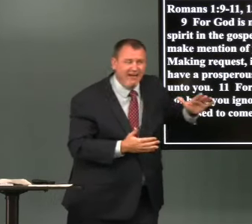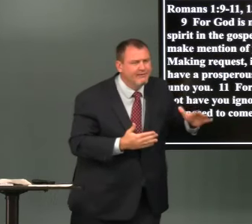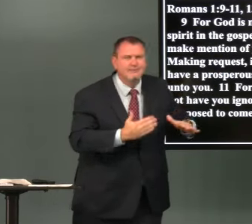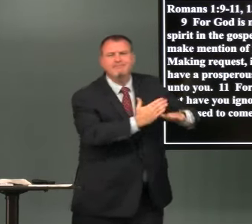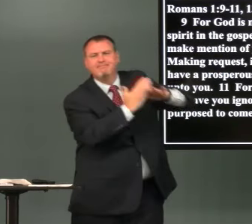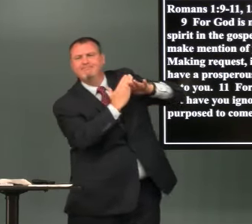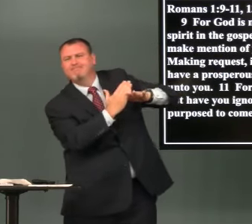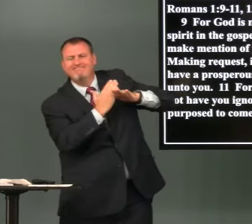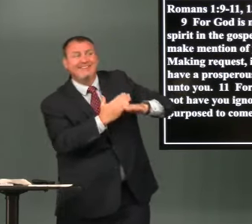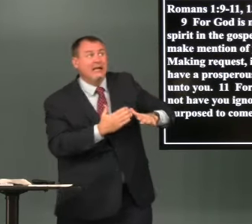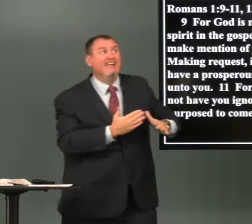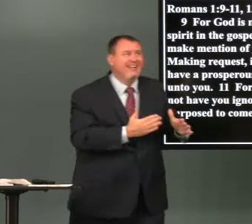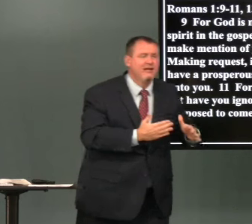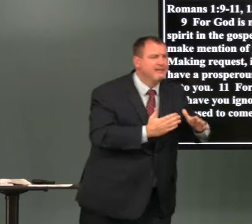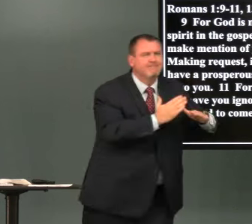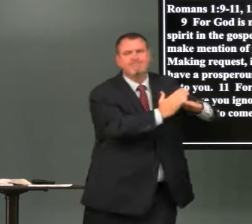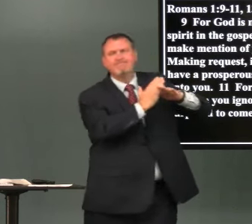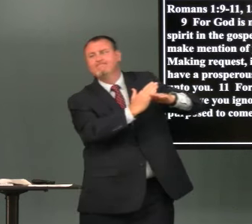many things that blocked his plans to go